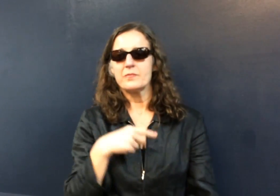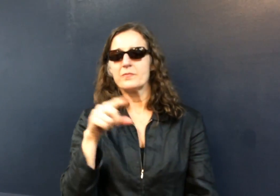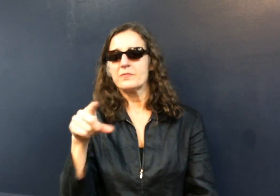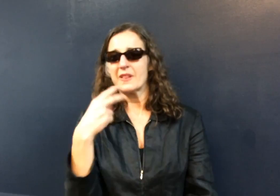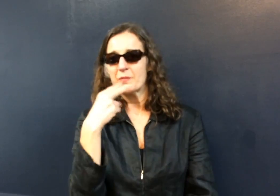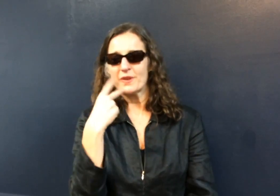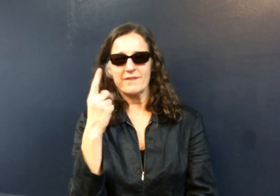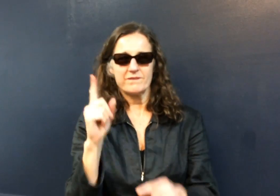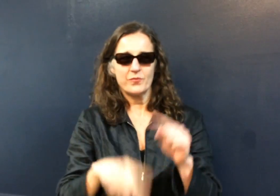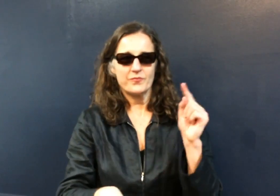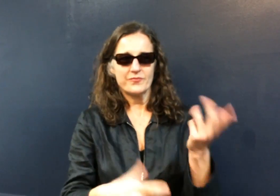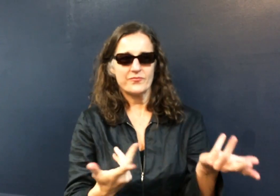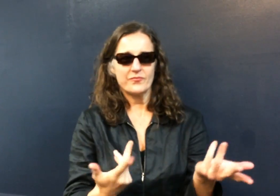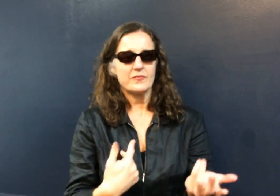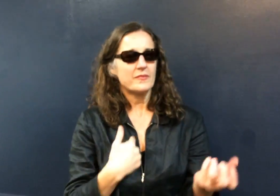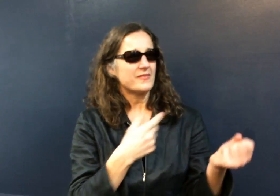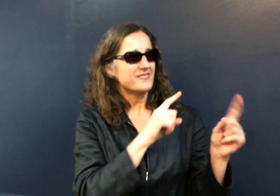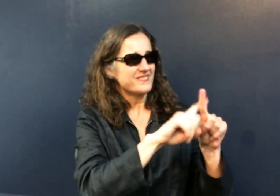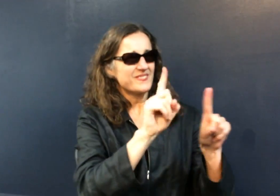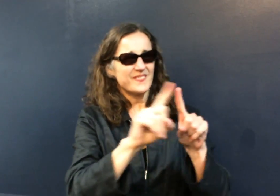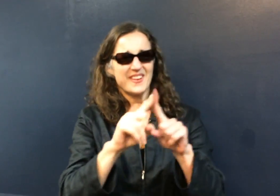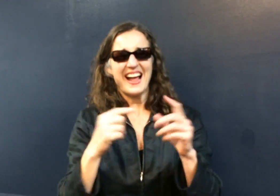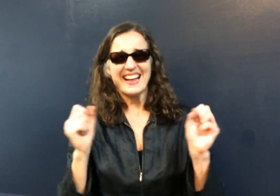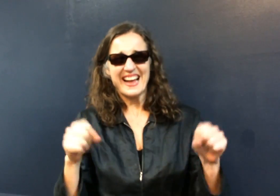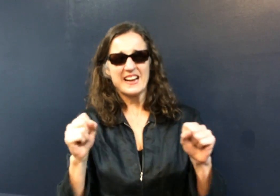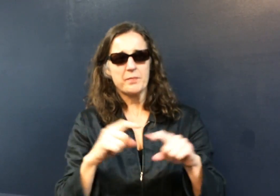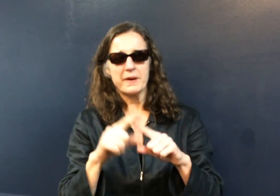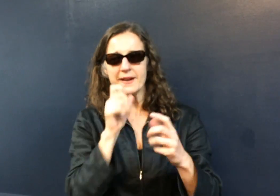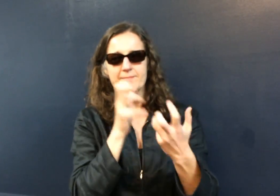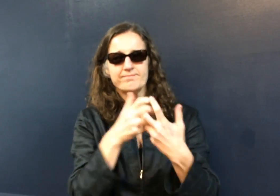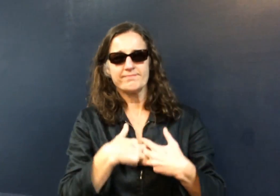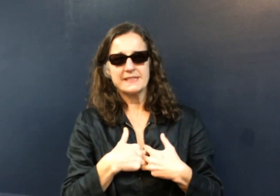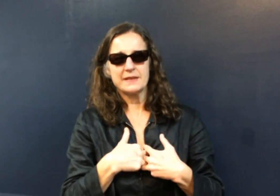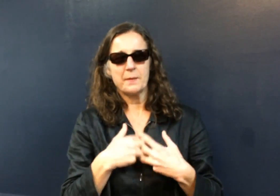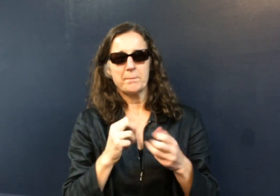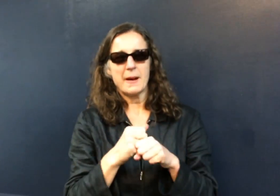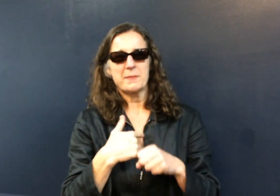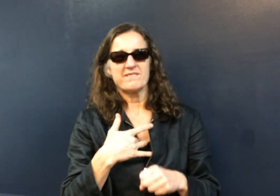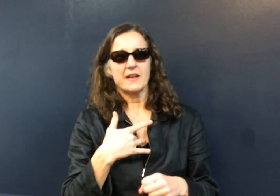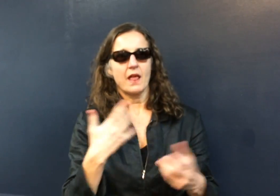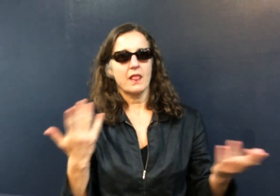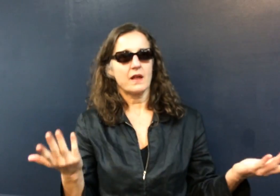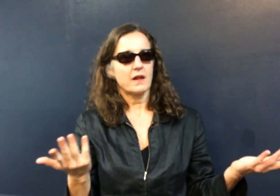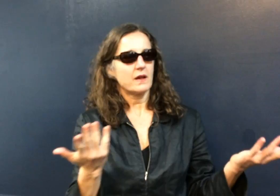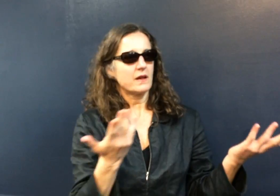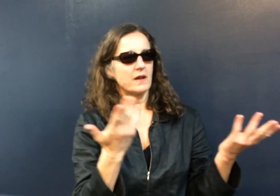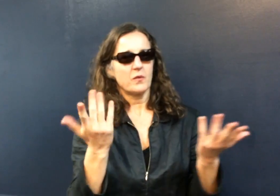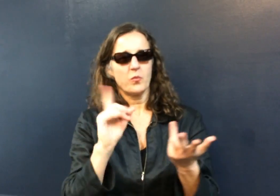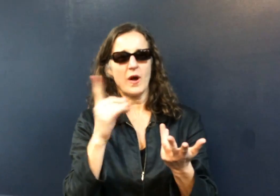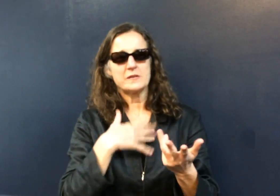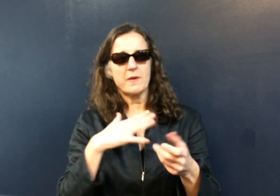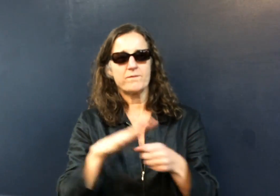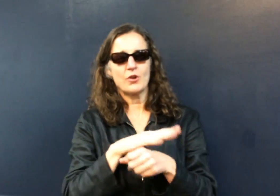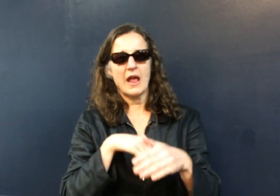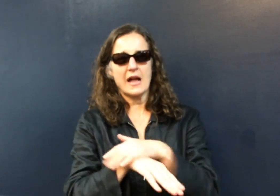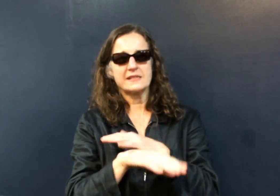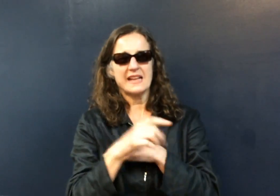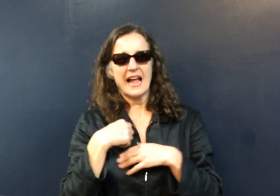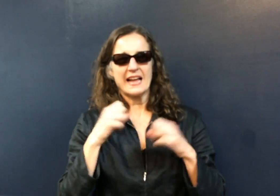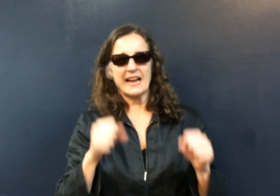There were so many different types of communication modes that just weren't accessible. I didn't have full access, and I couldn't make my own